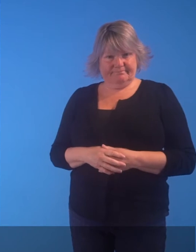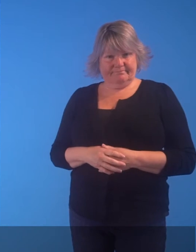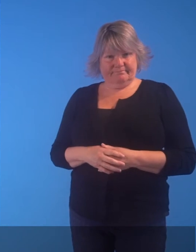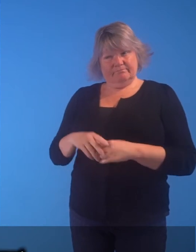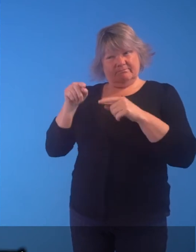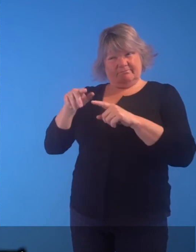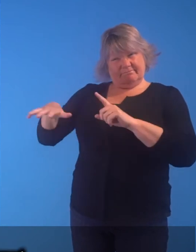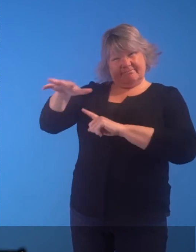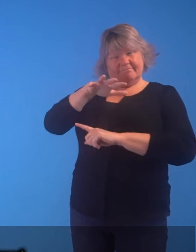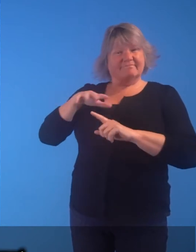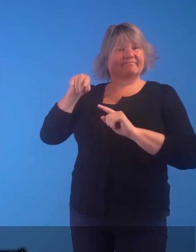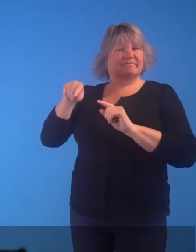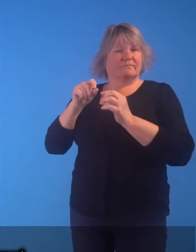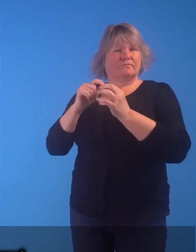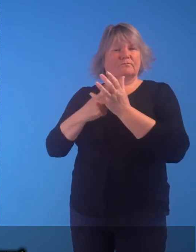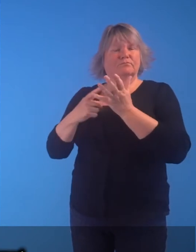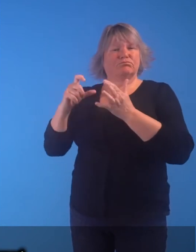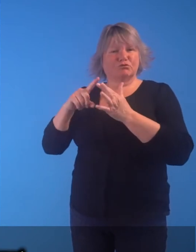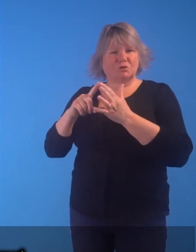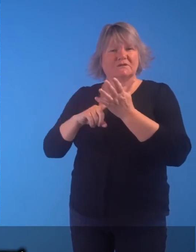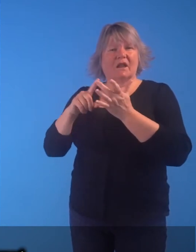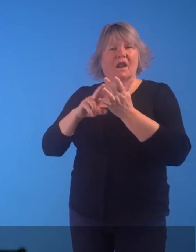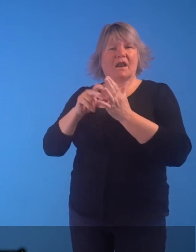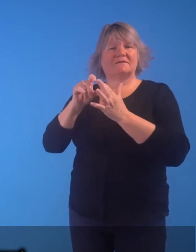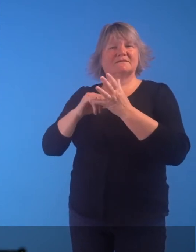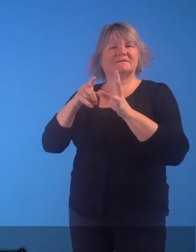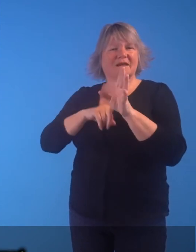On the site of Bruce Lindsay Waldy's Rail Coal Yard